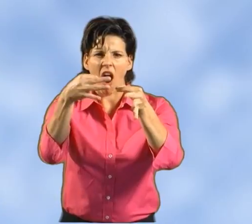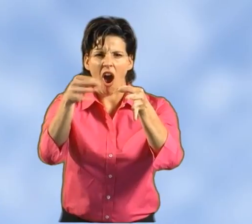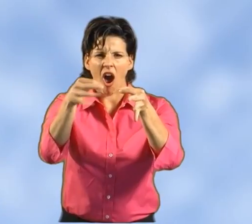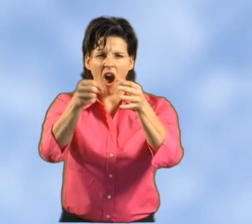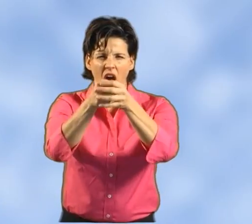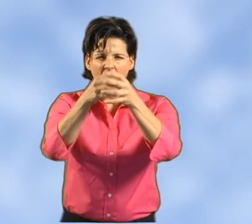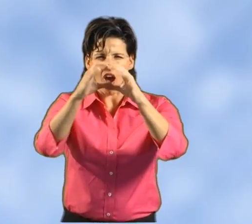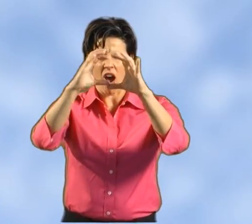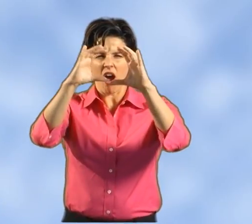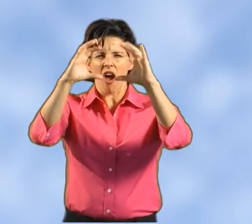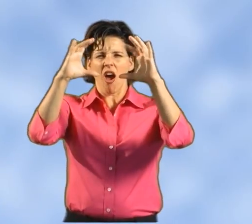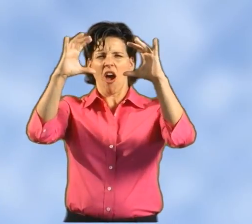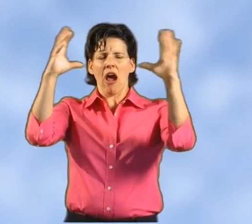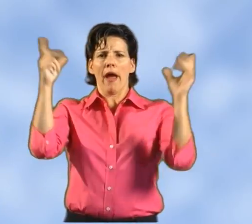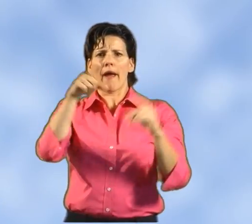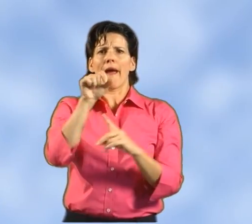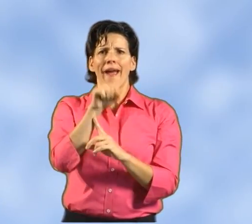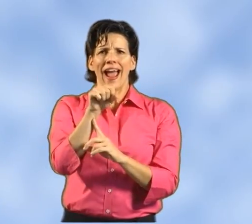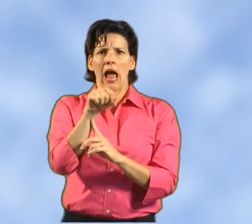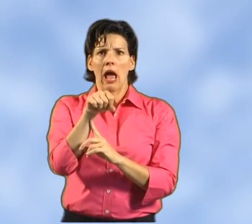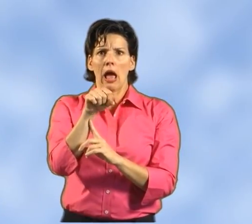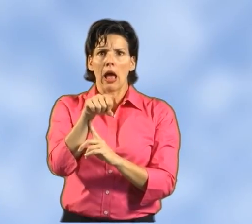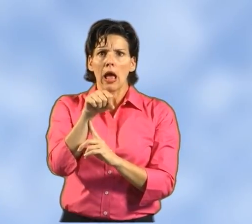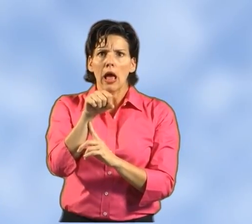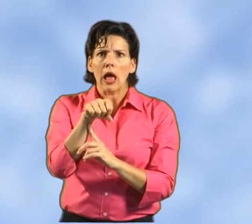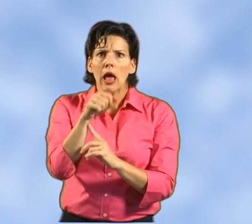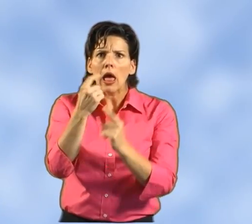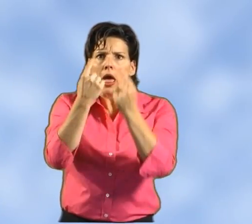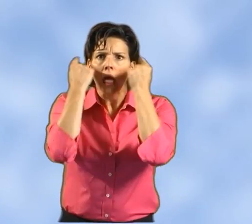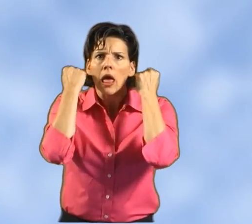professional interpreter